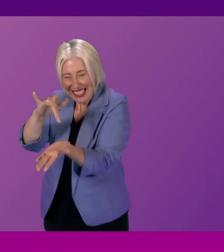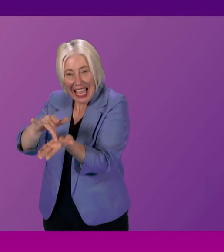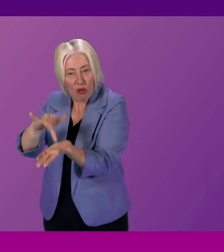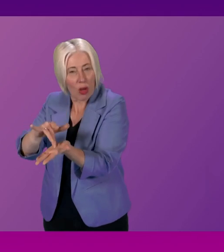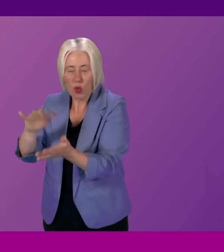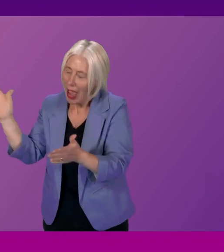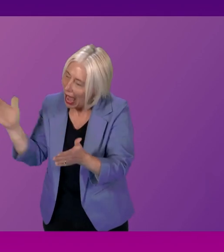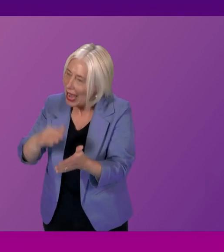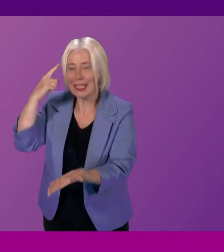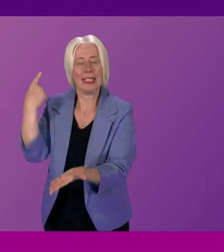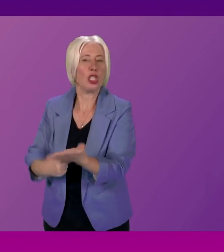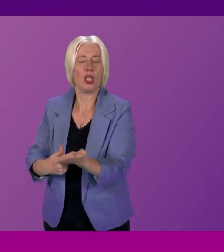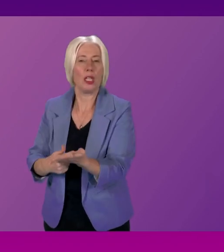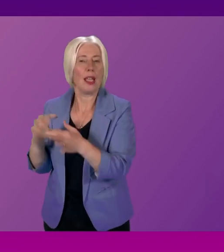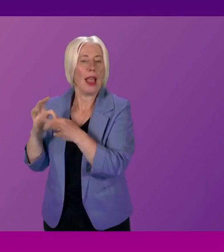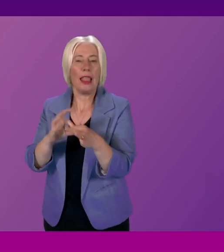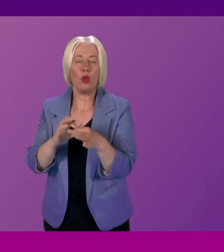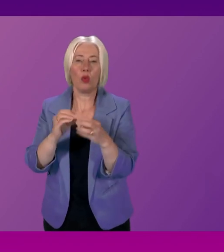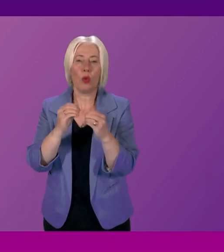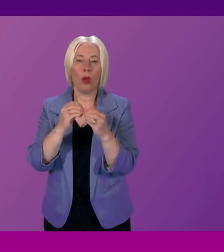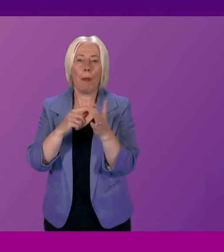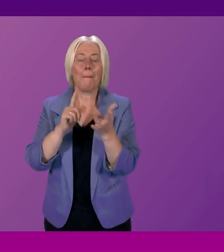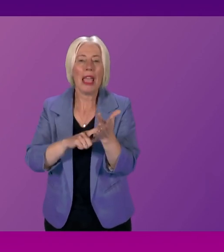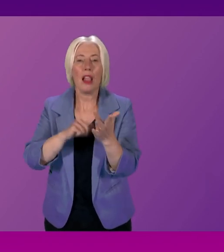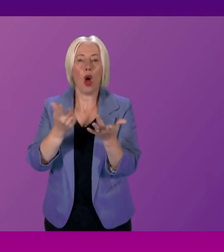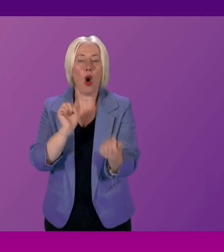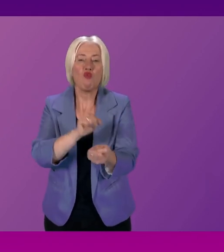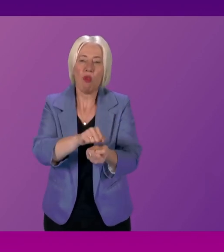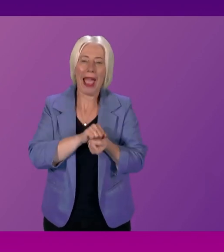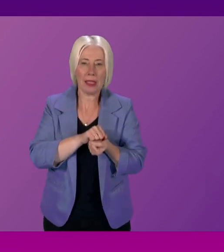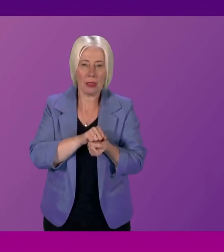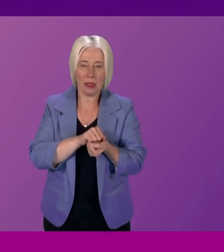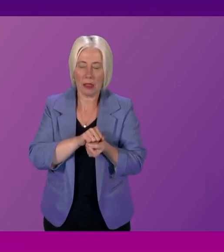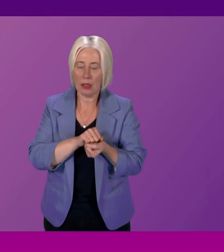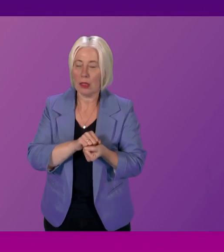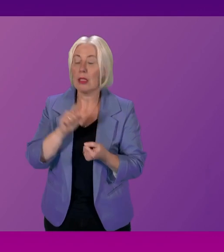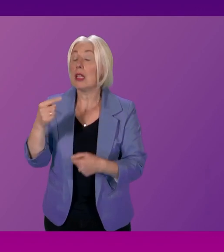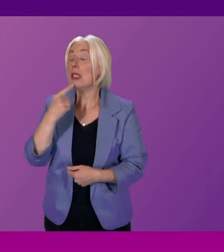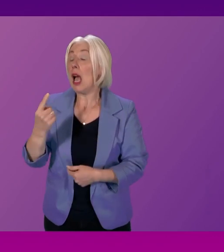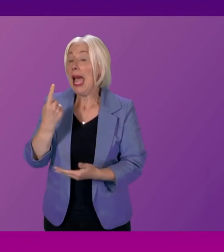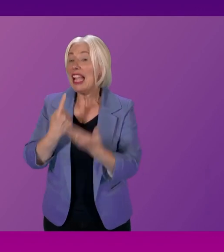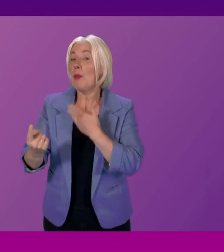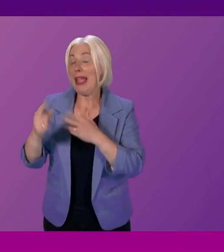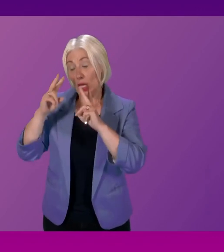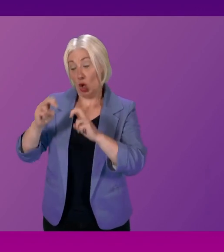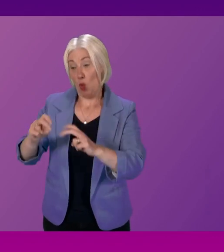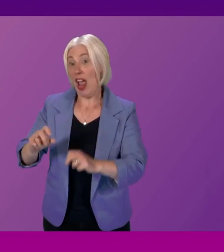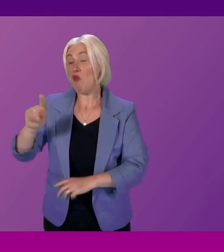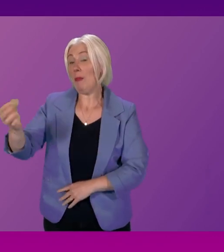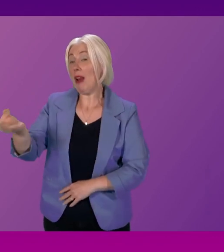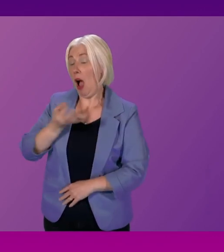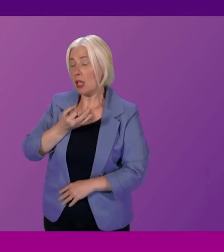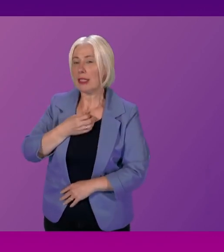made around bail and remand. In terms of an independent inquiry, as Russell Findlay has asked for,